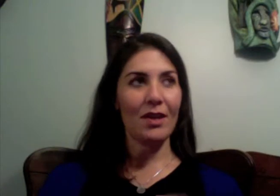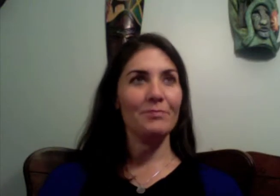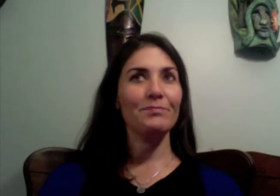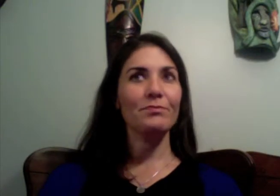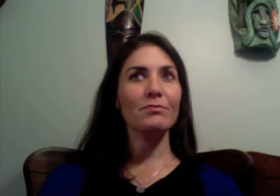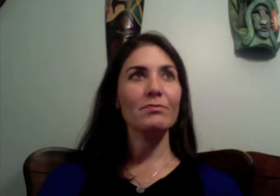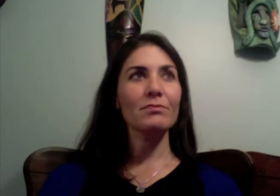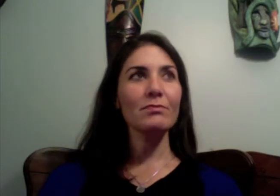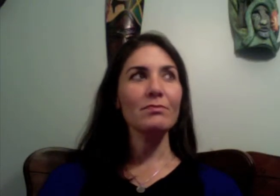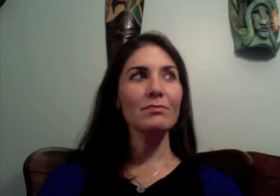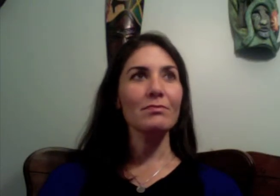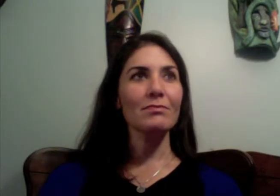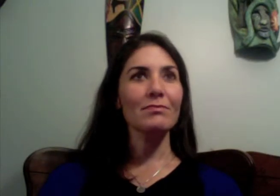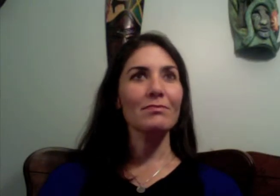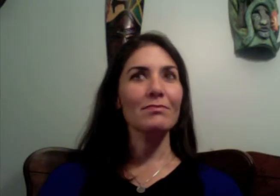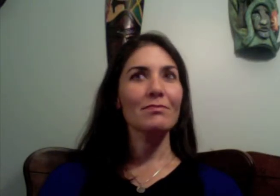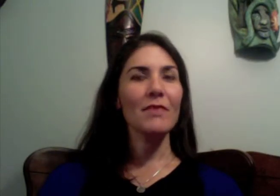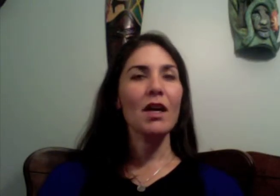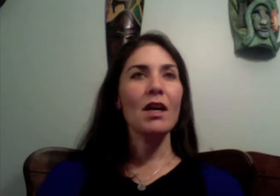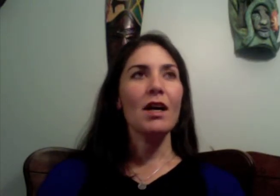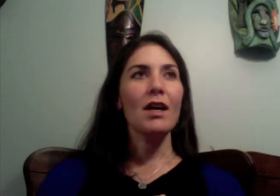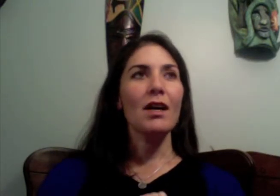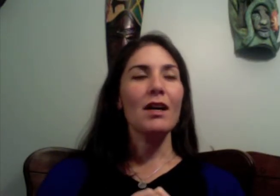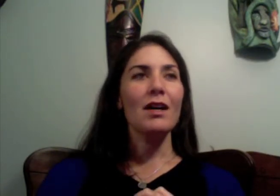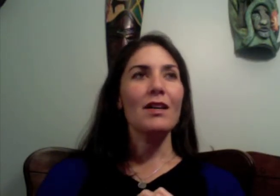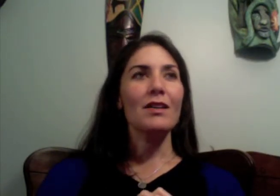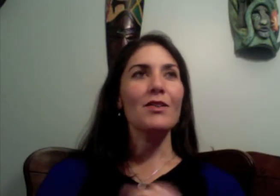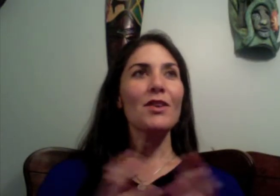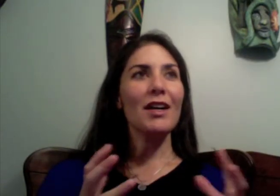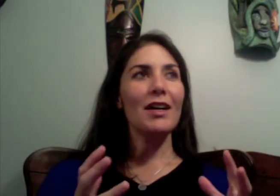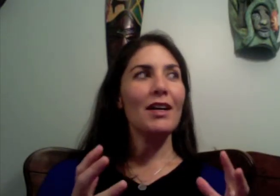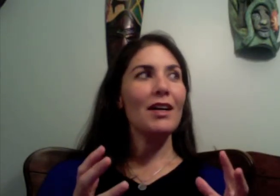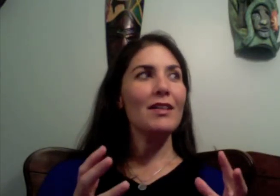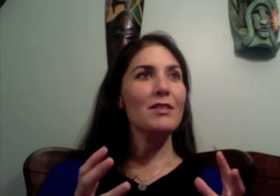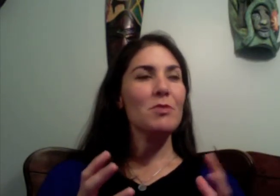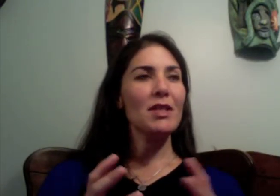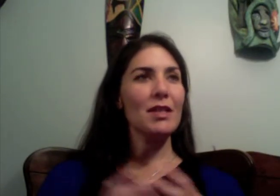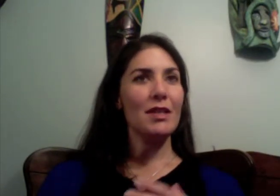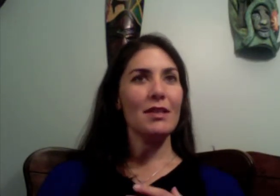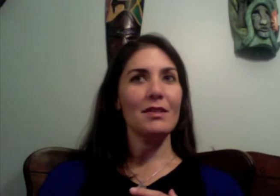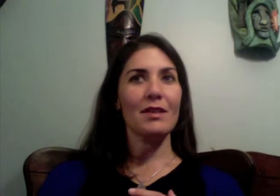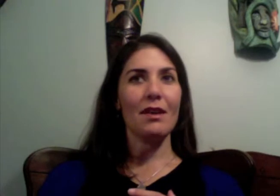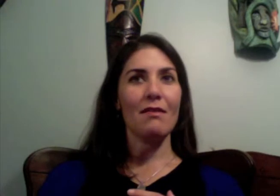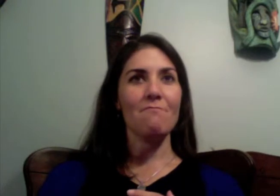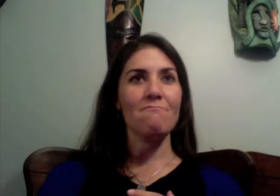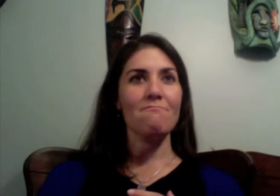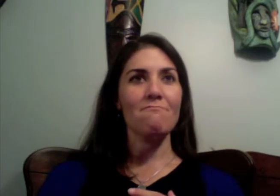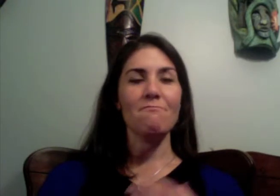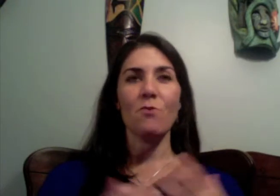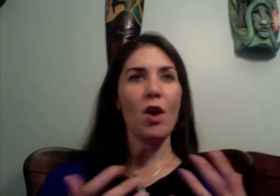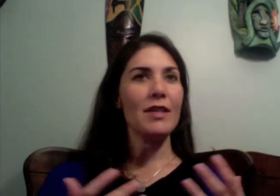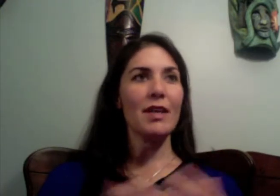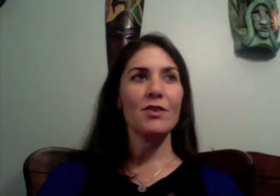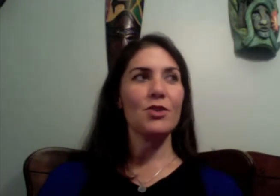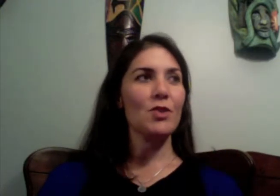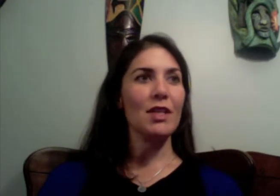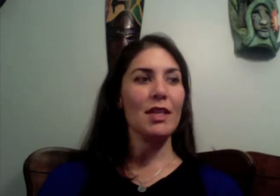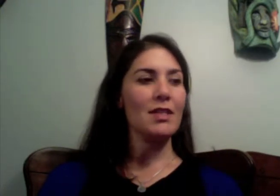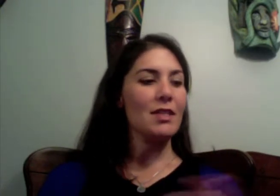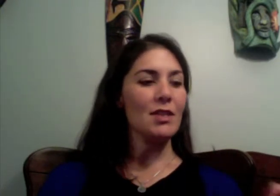yoga to me is walking down the street and seeing the